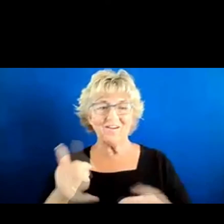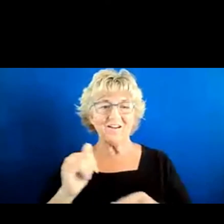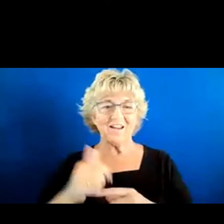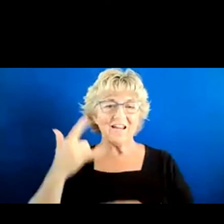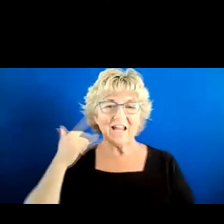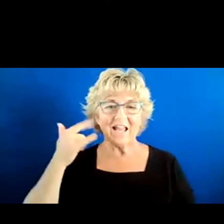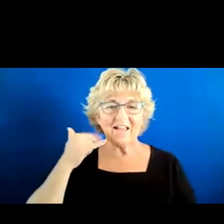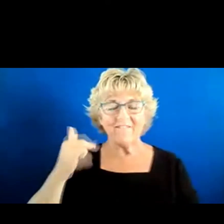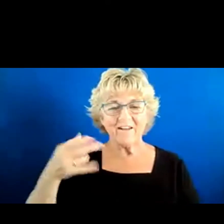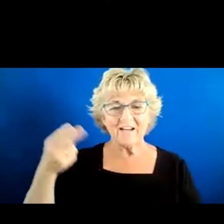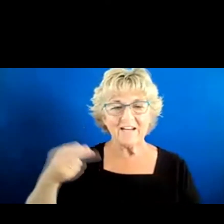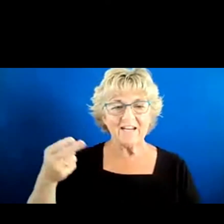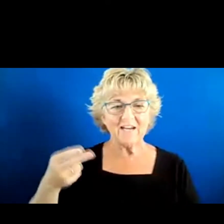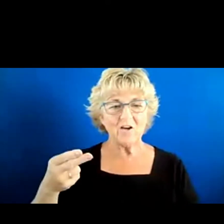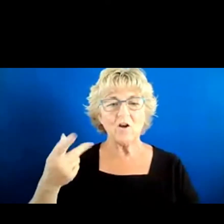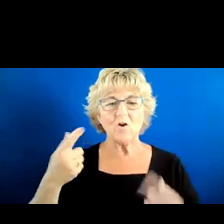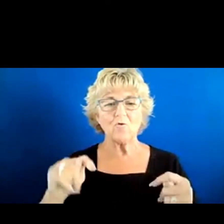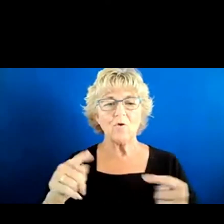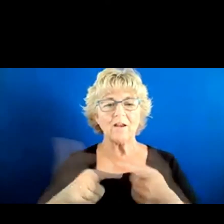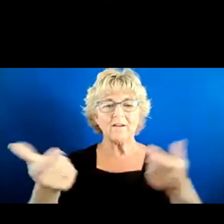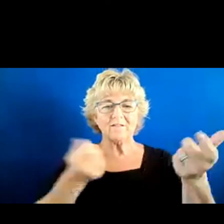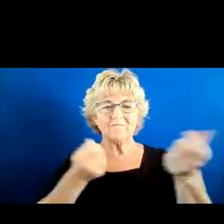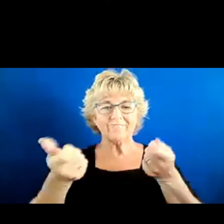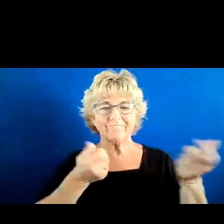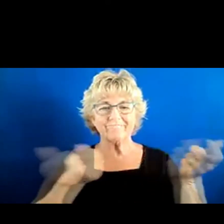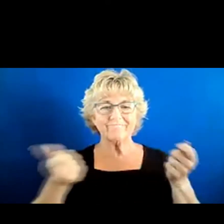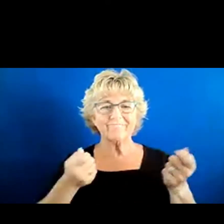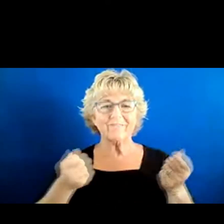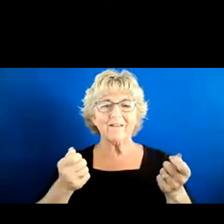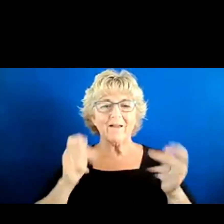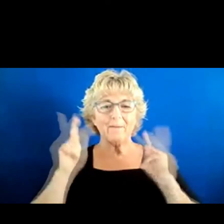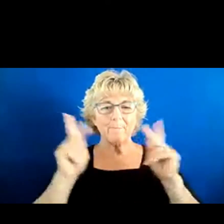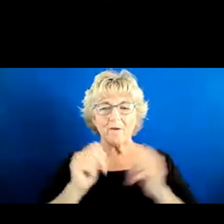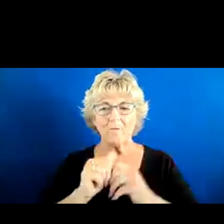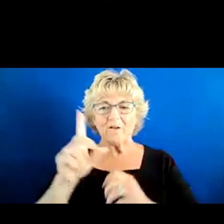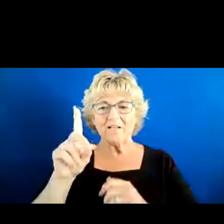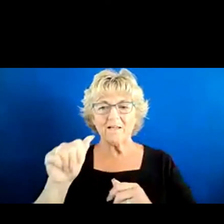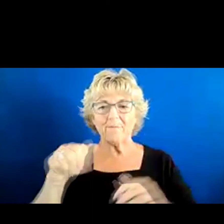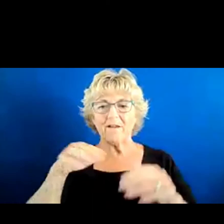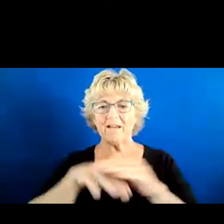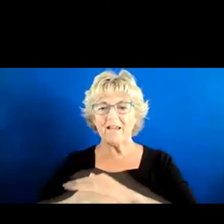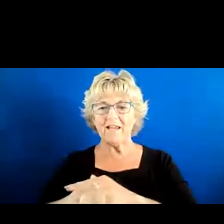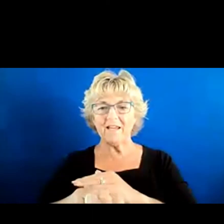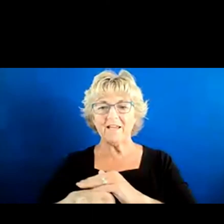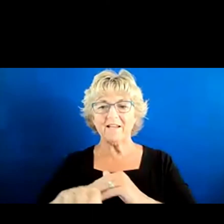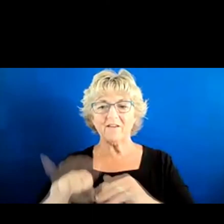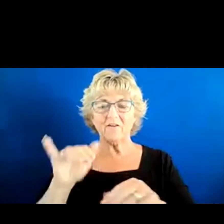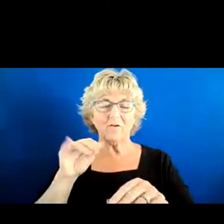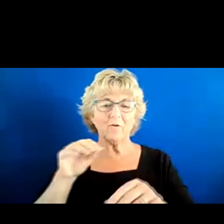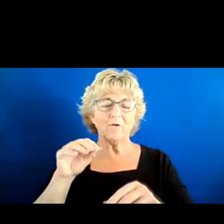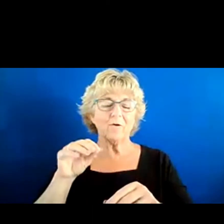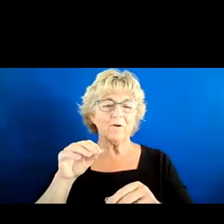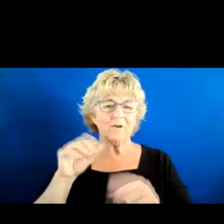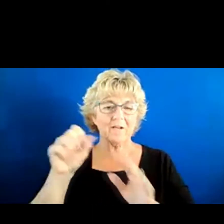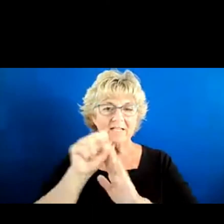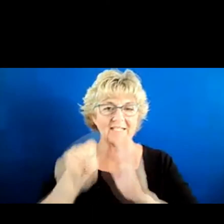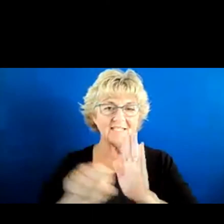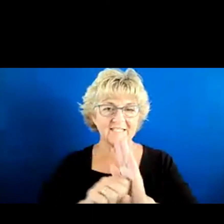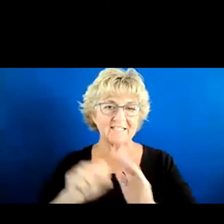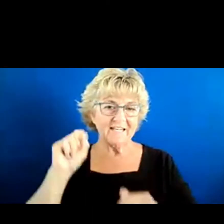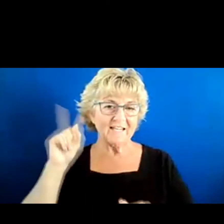trying to bring people with disabilities into state government service. My understanding is we don't have a targeted